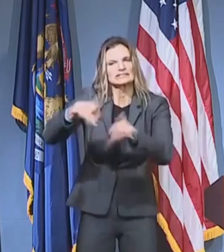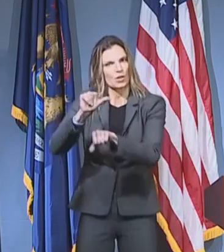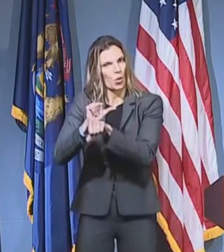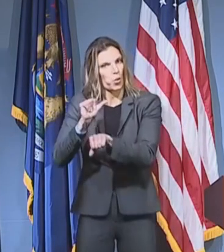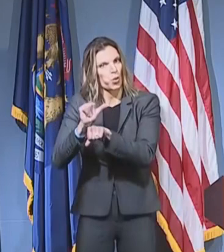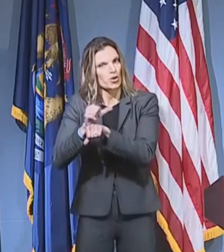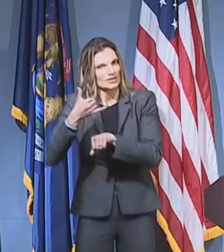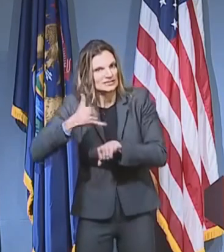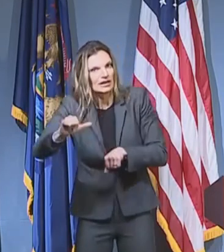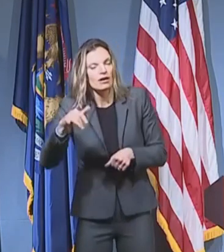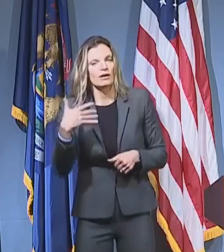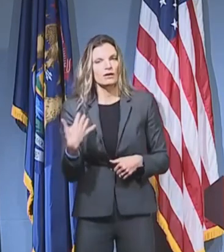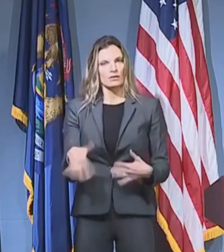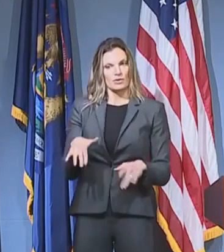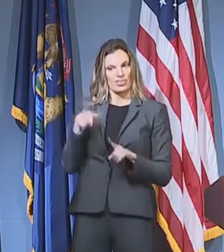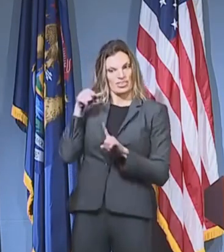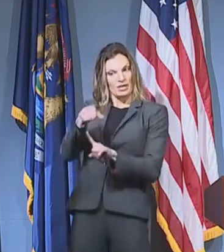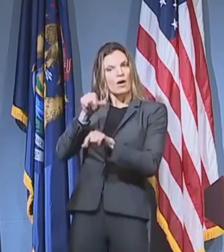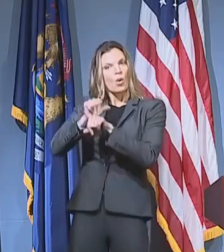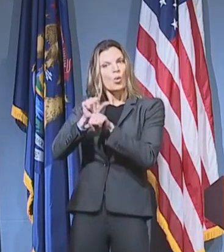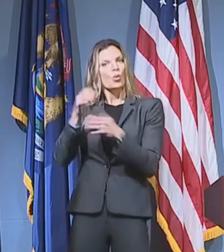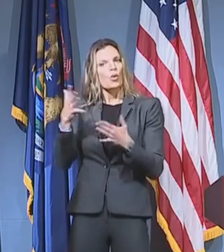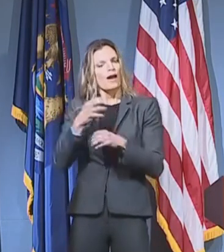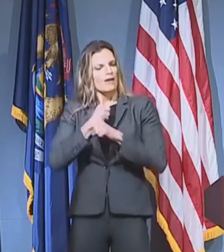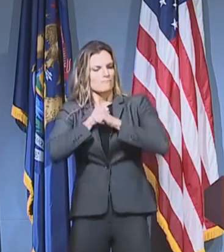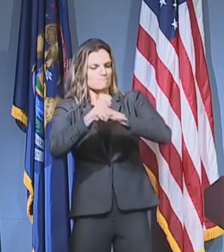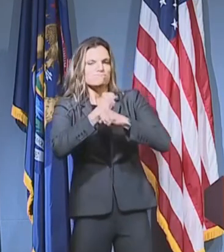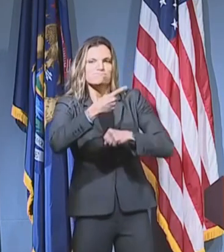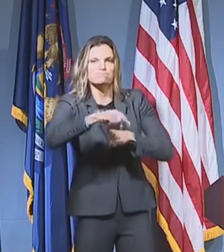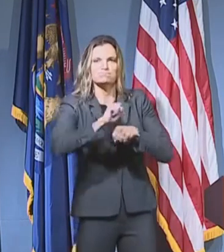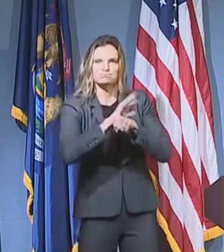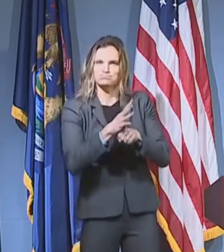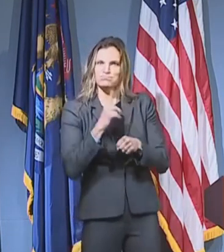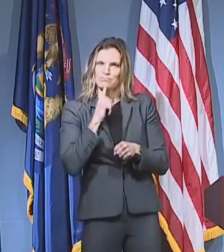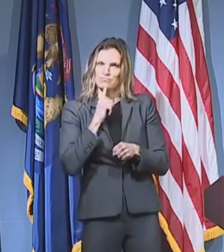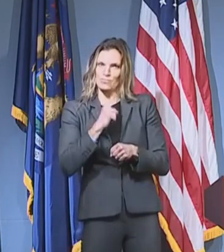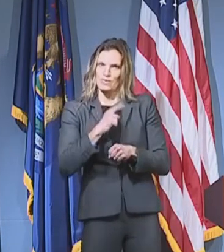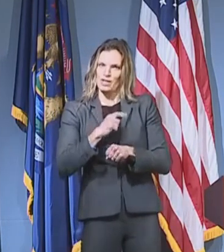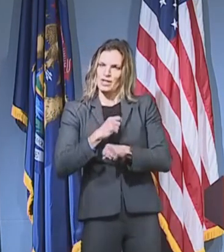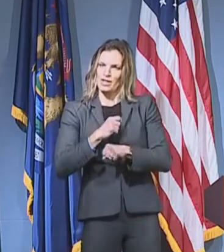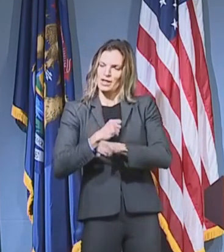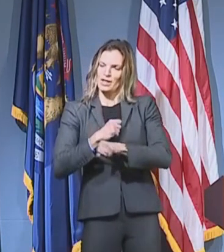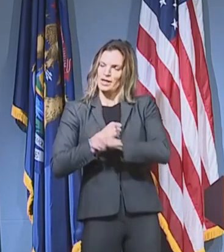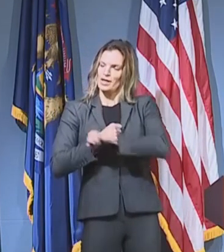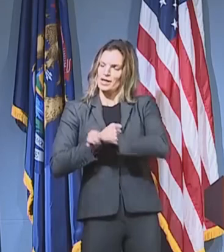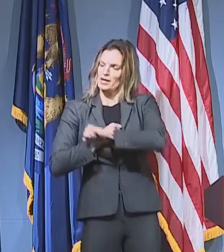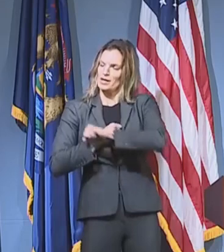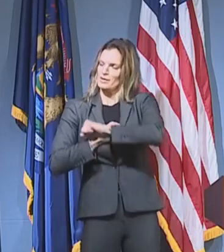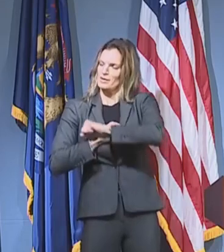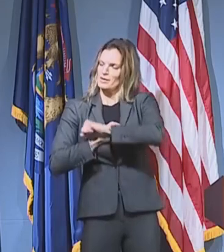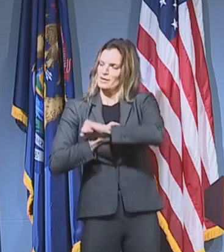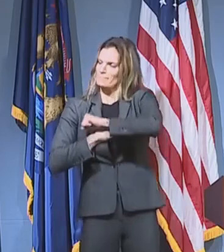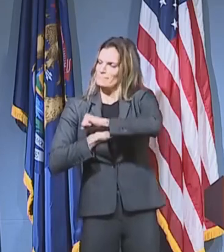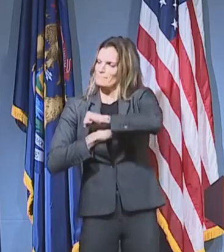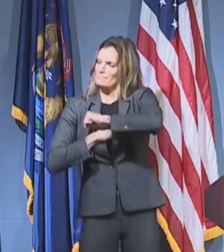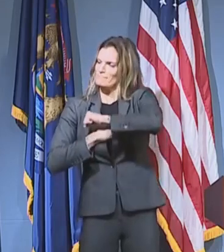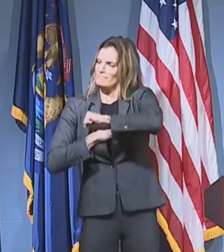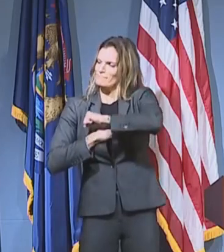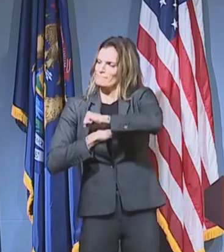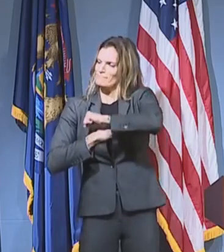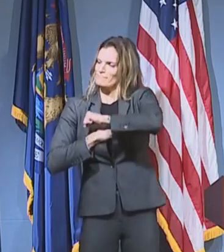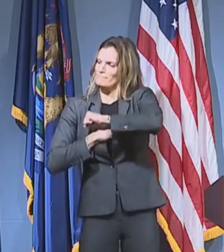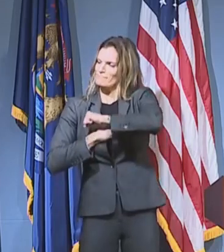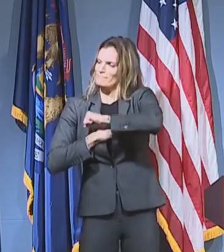to defend us from a common enemy, a grateful nation has afforded them some educational opportunities to show our